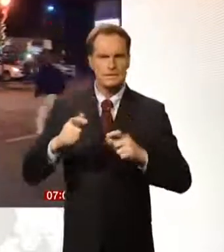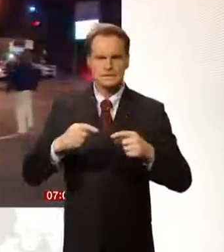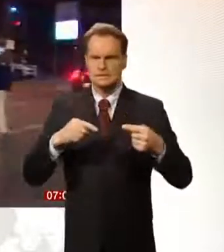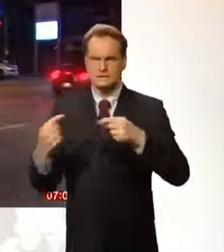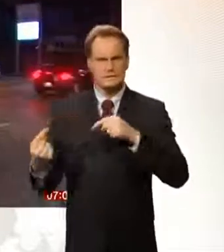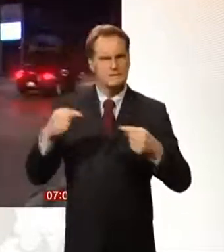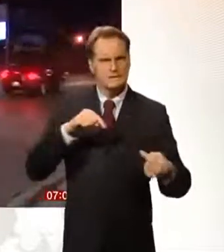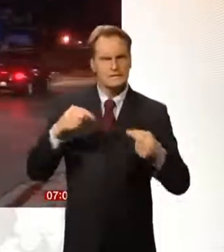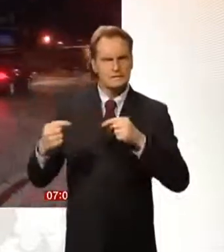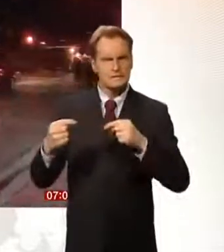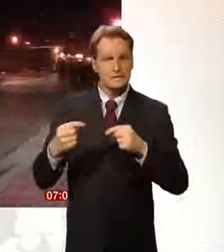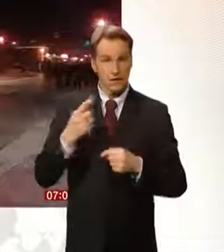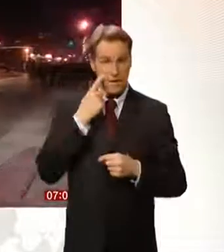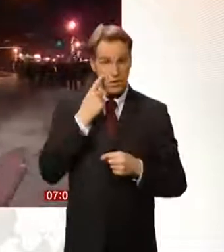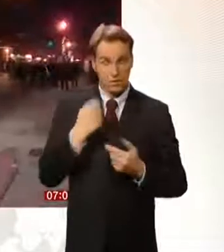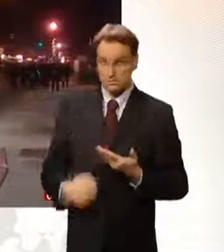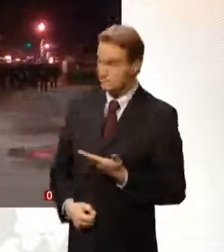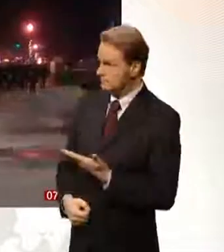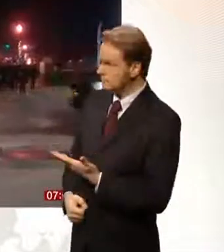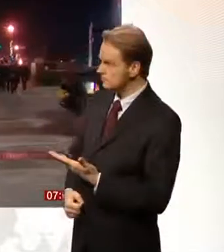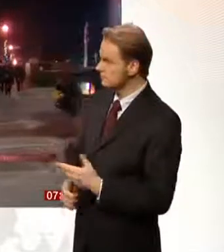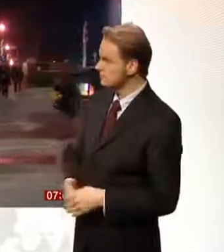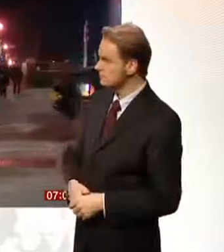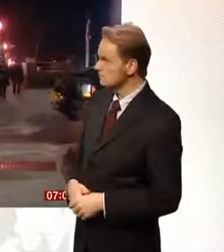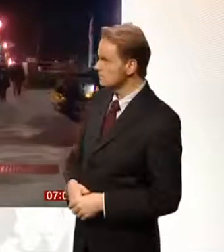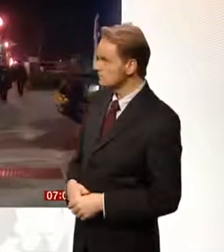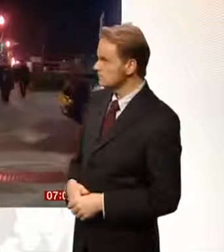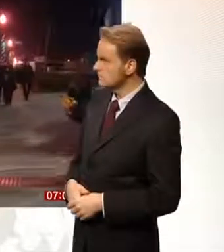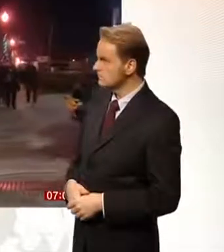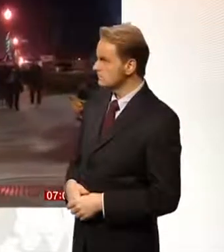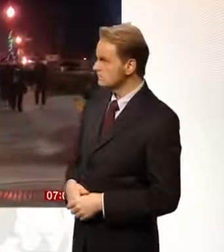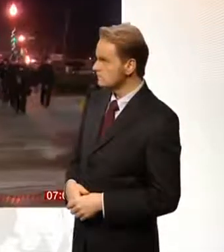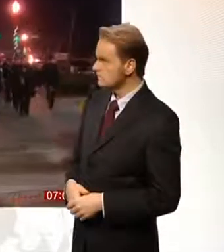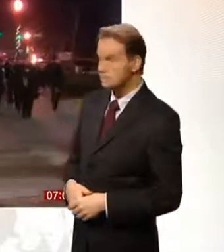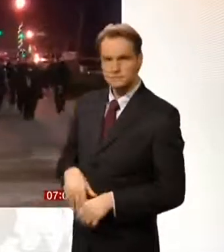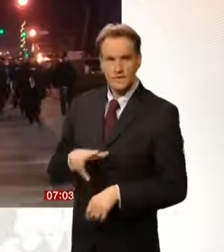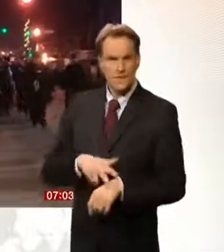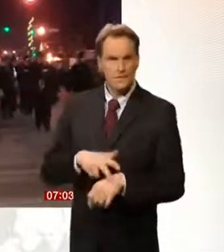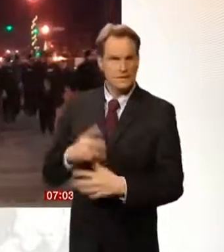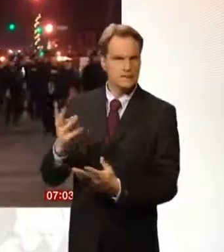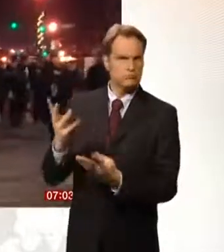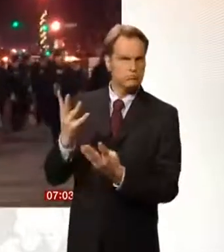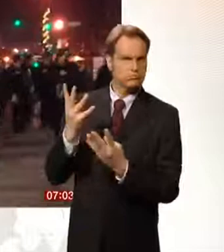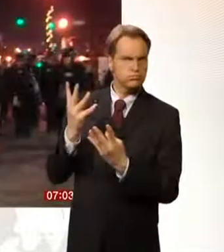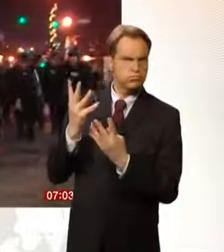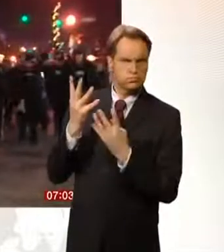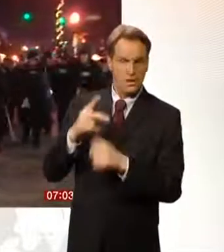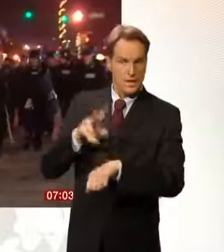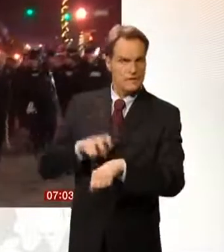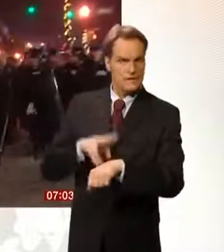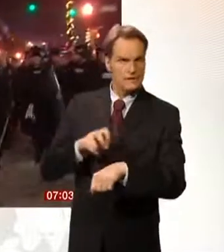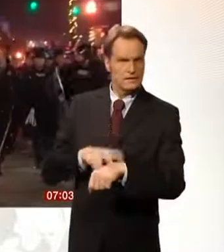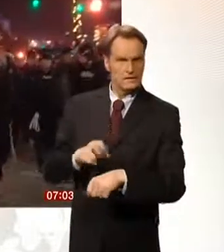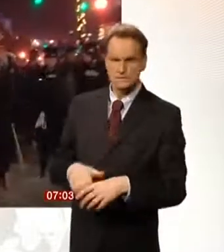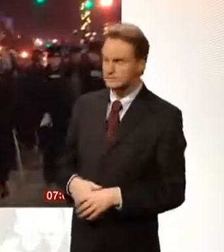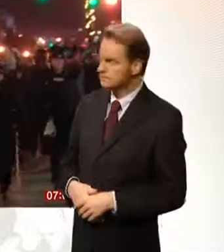if you just look over there we can see riot police advancing towards us. Now, earlier about an hour ago they